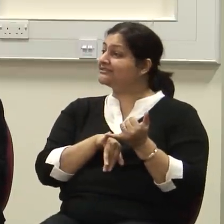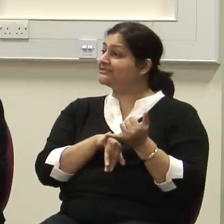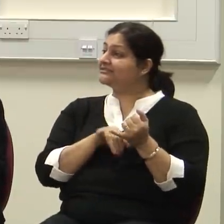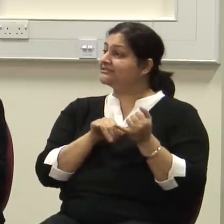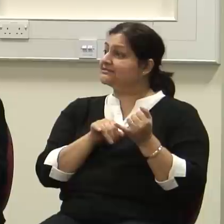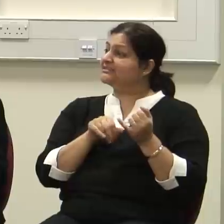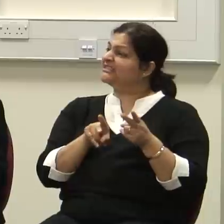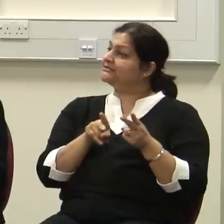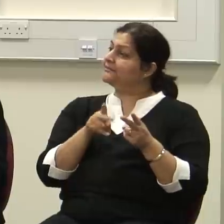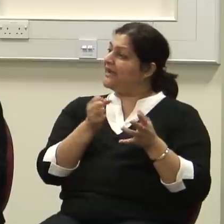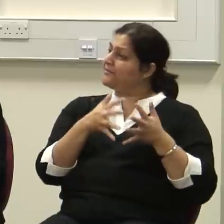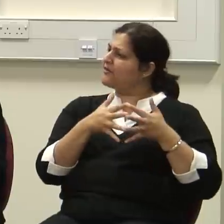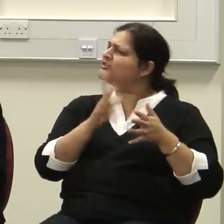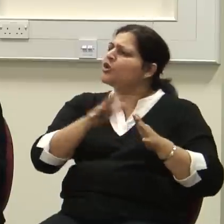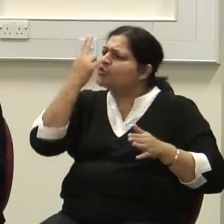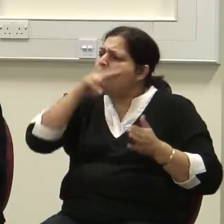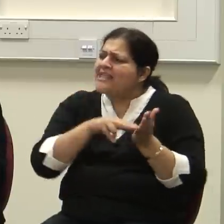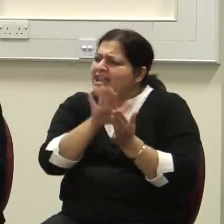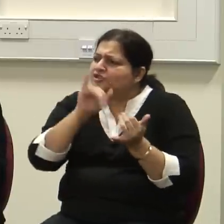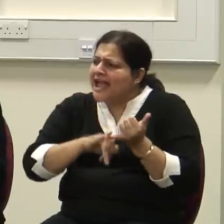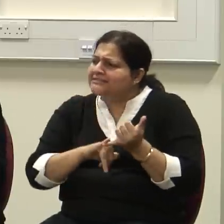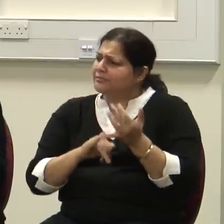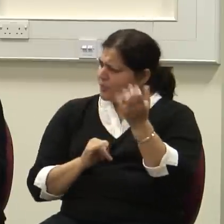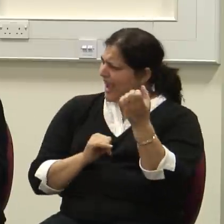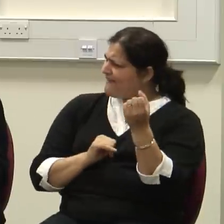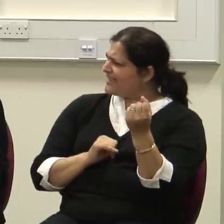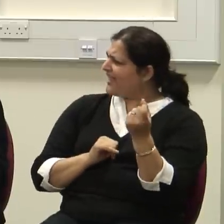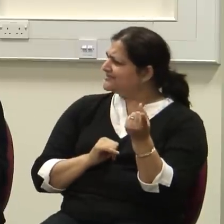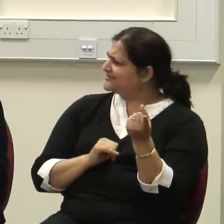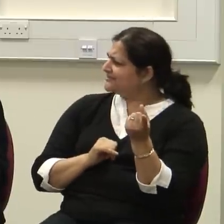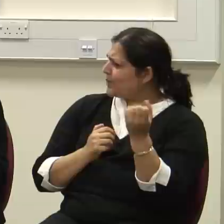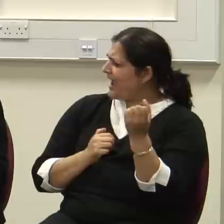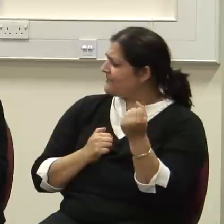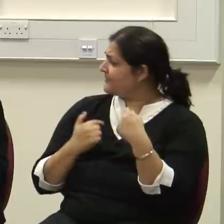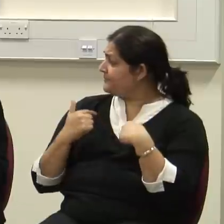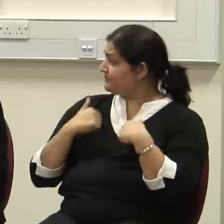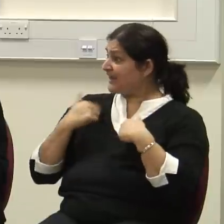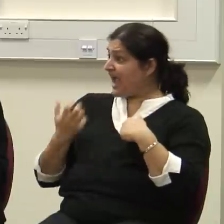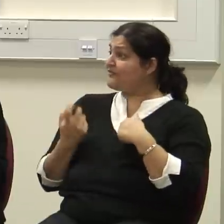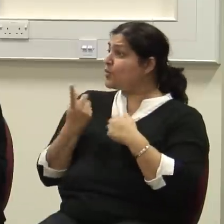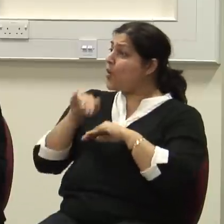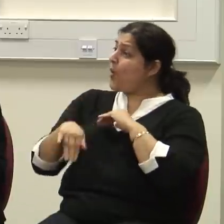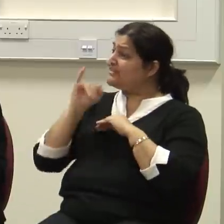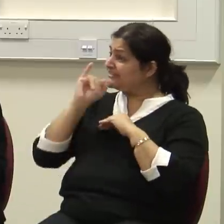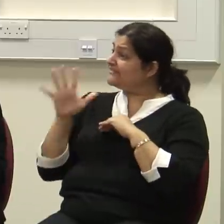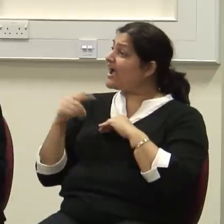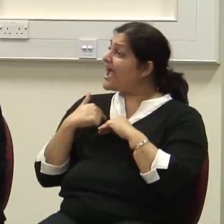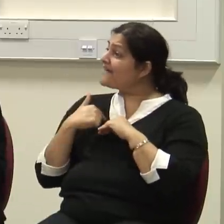and large or very largely. Certainly I have one. Anyone over 65 is on Medicare.